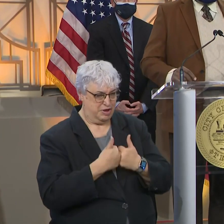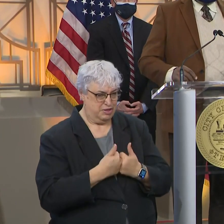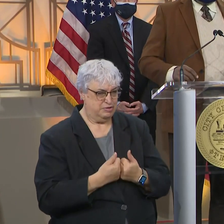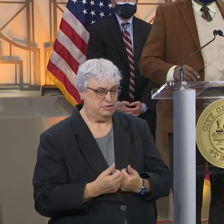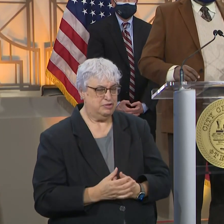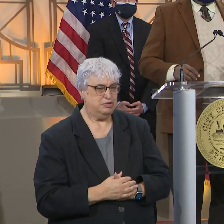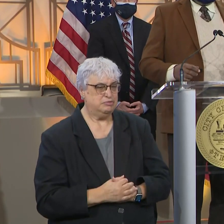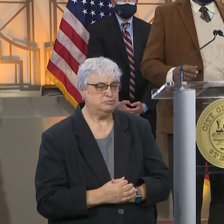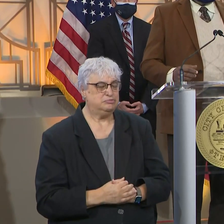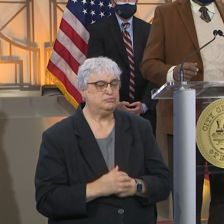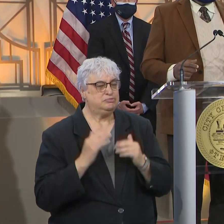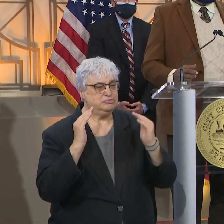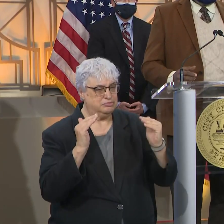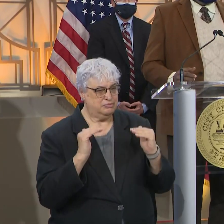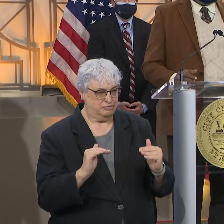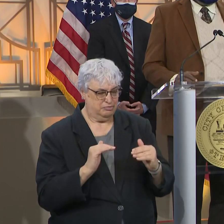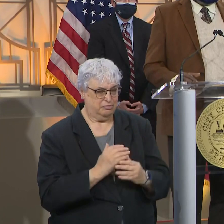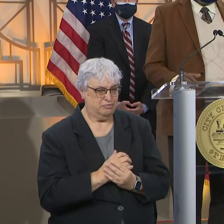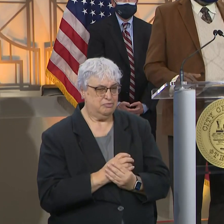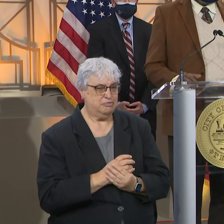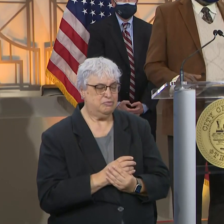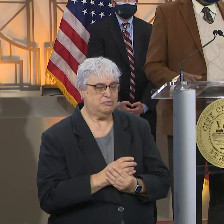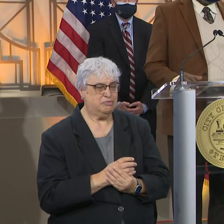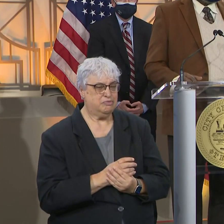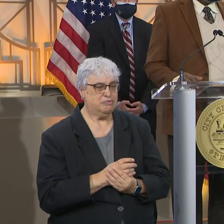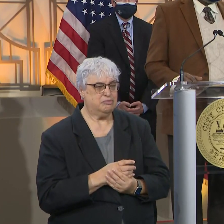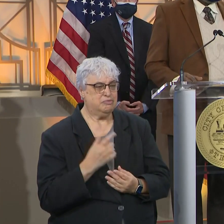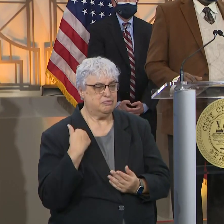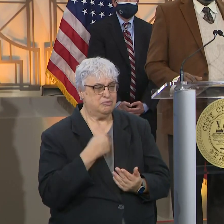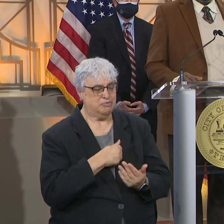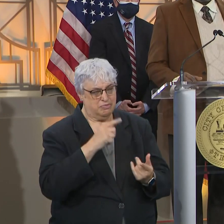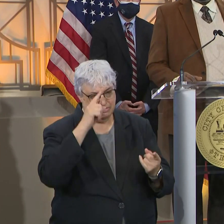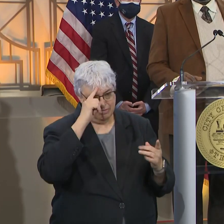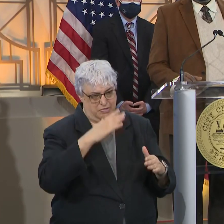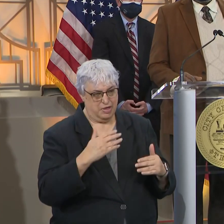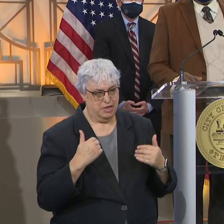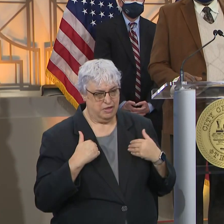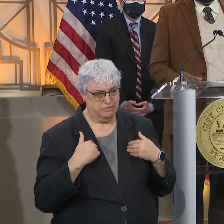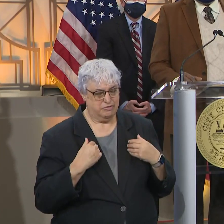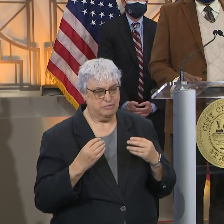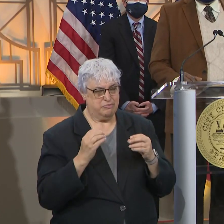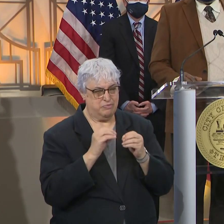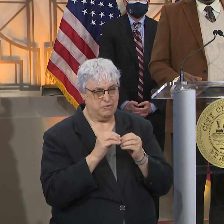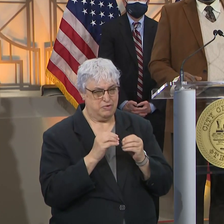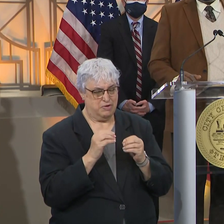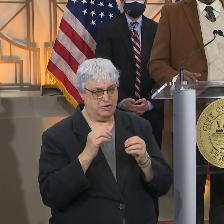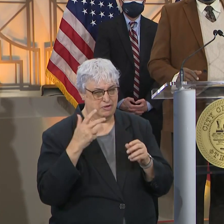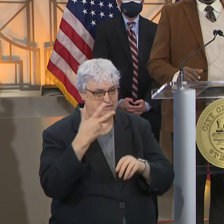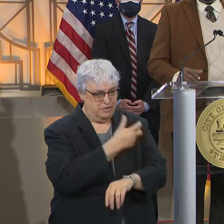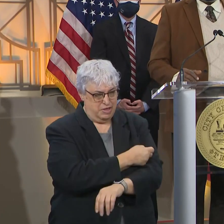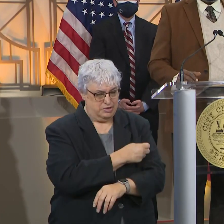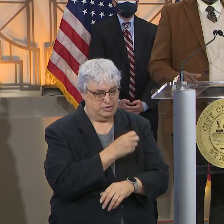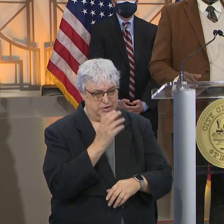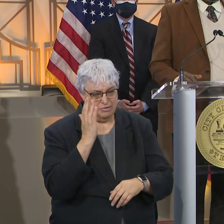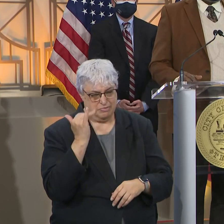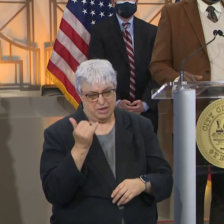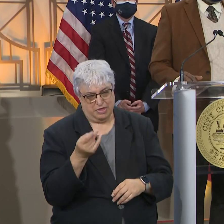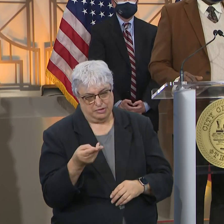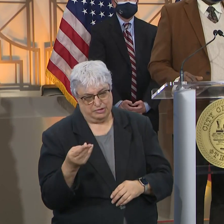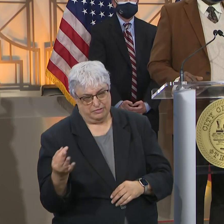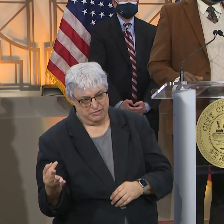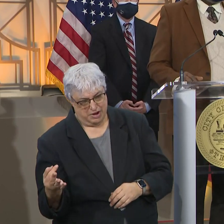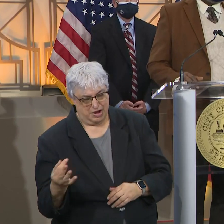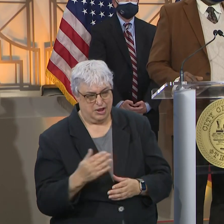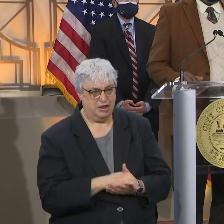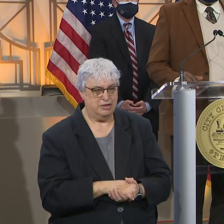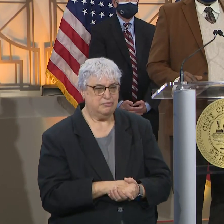Also, we also expect to have additional vaccines coming in, I'm hoping by the end of the week, and with those vaccines, we'll be